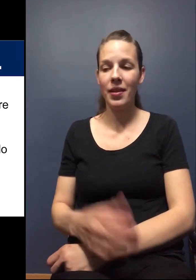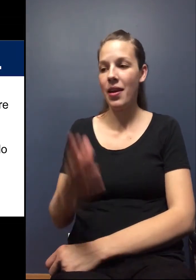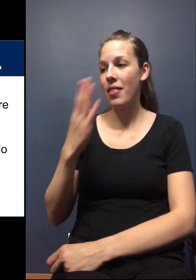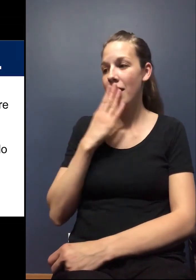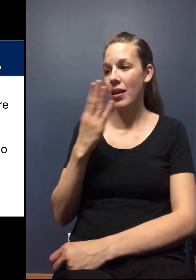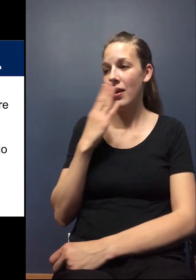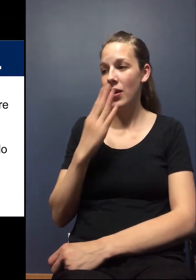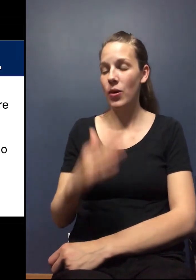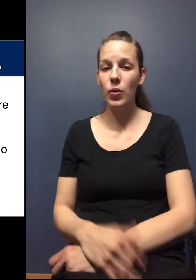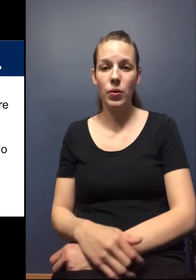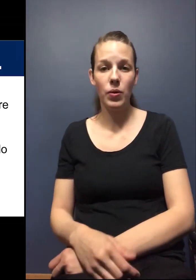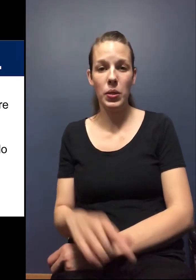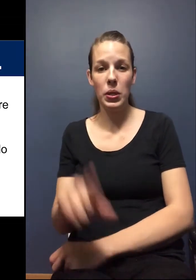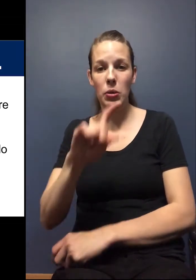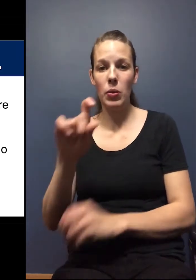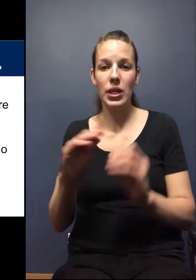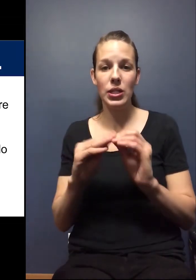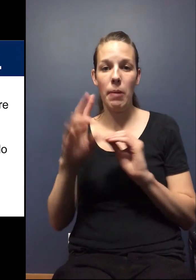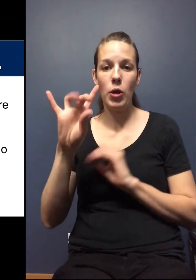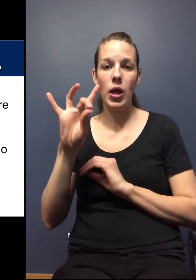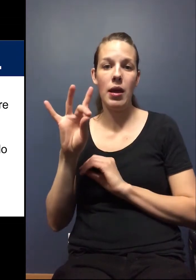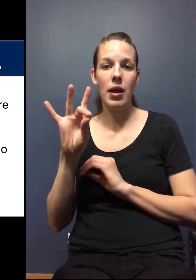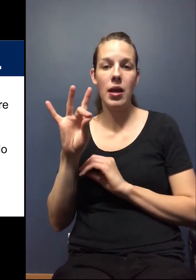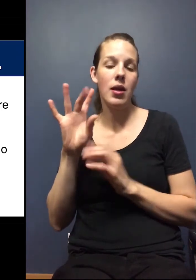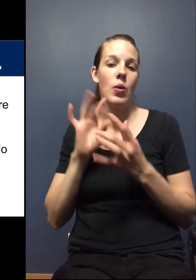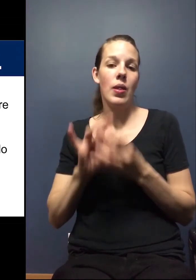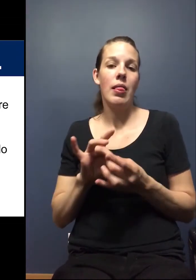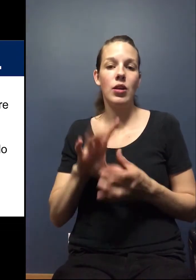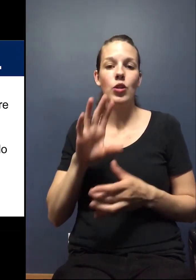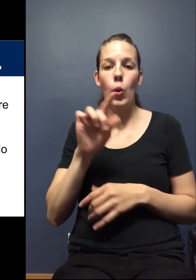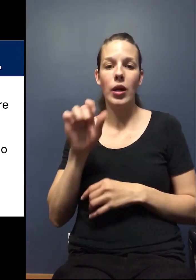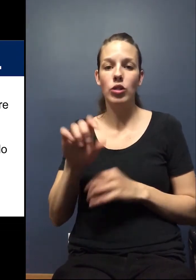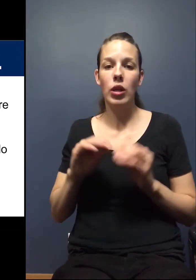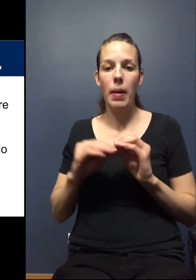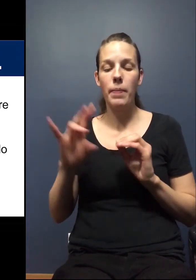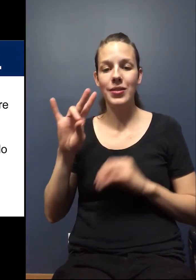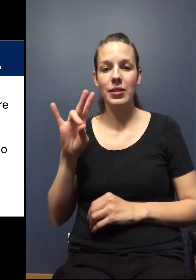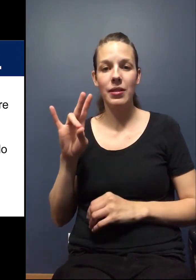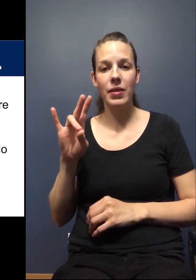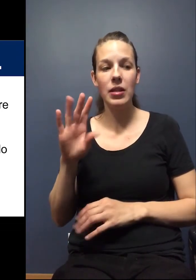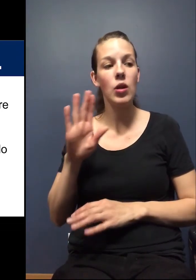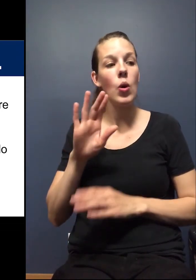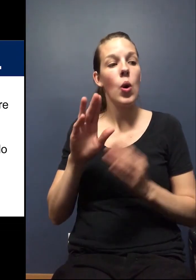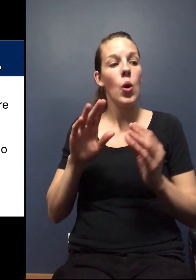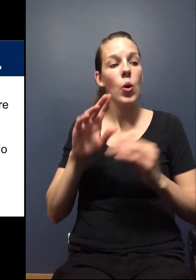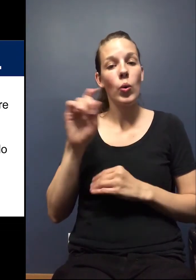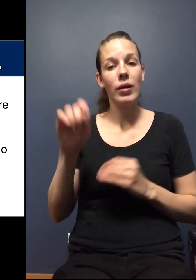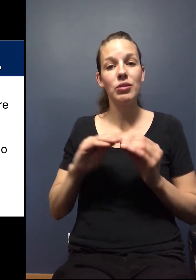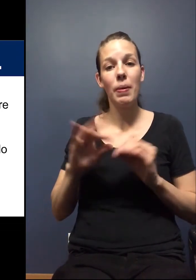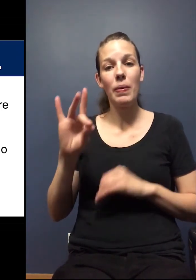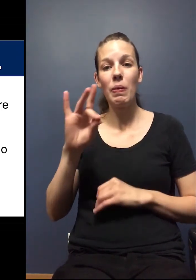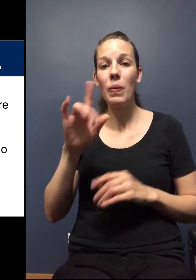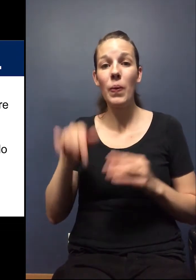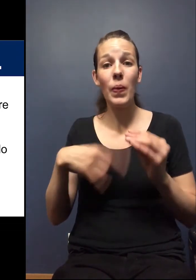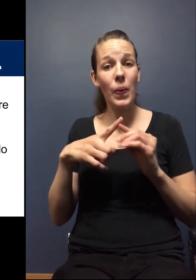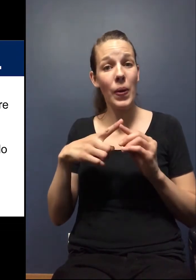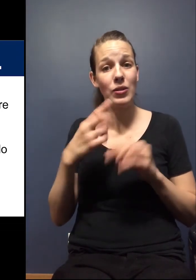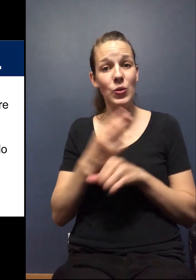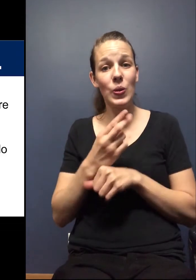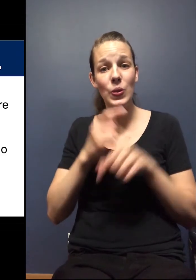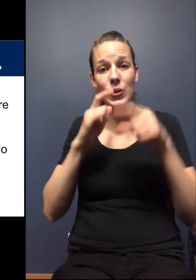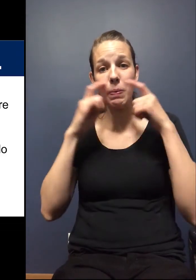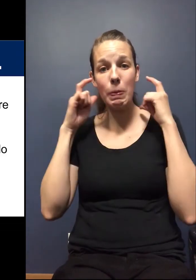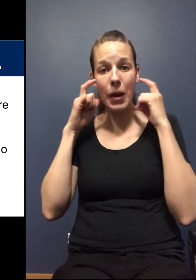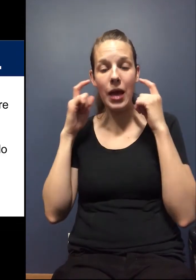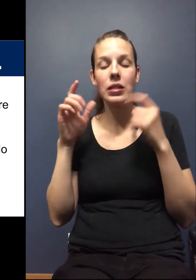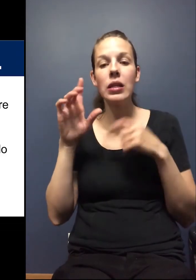Thank you. Uh, question number eight is, is somewhat related to question number seven. Question number eight is when should I wear a mask? I think that